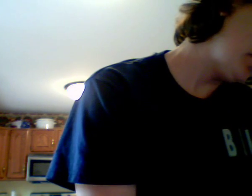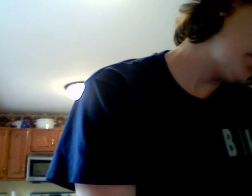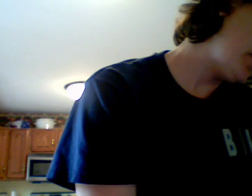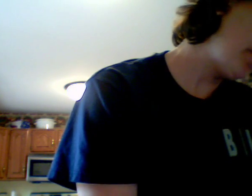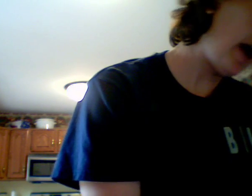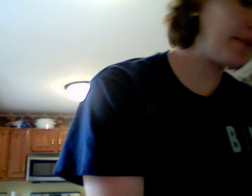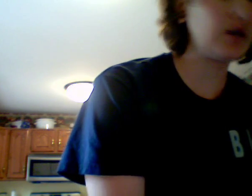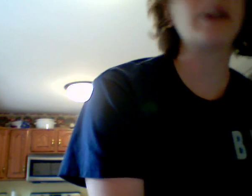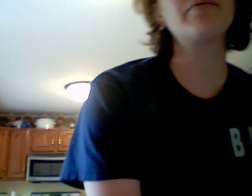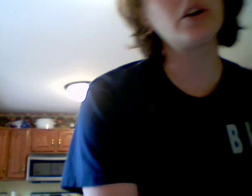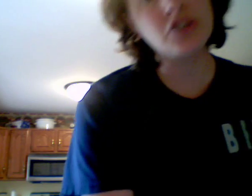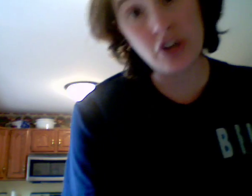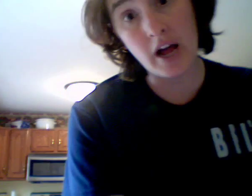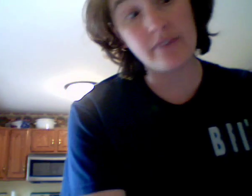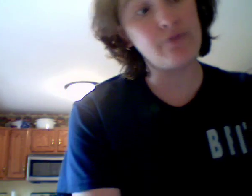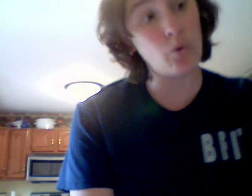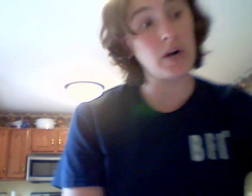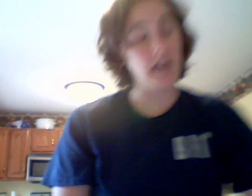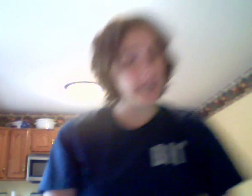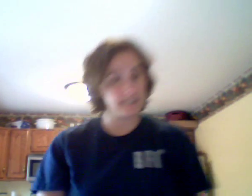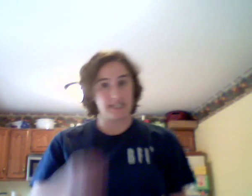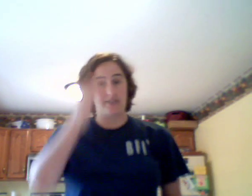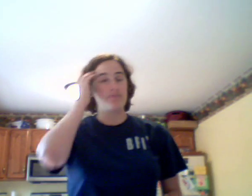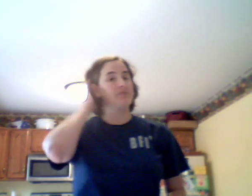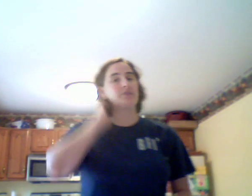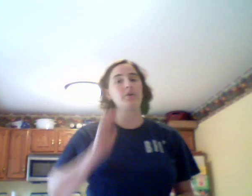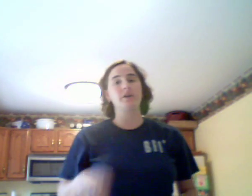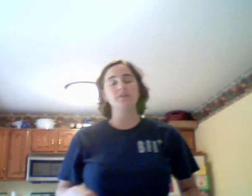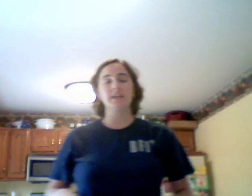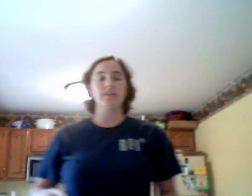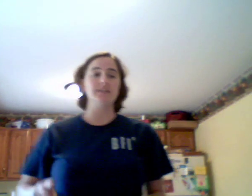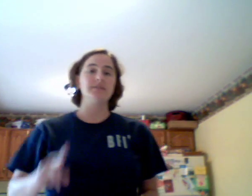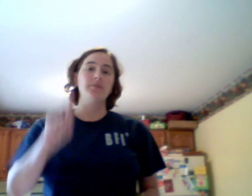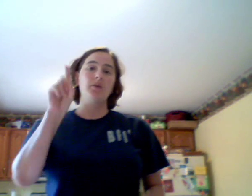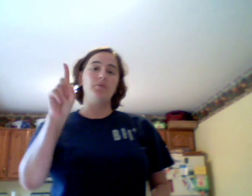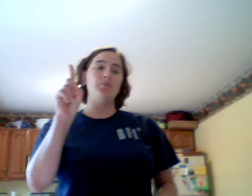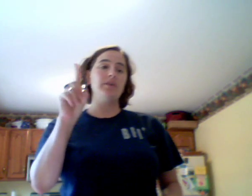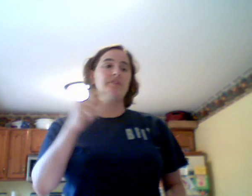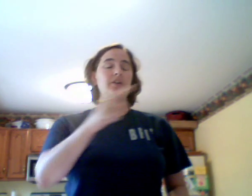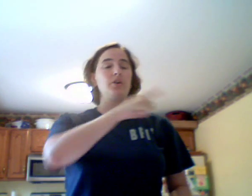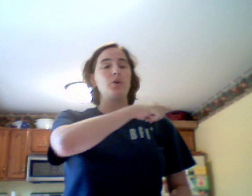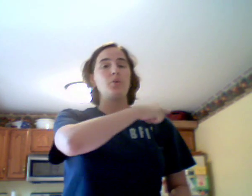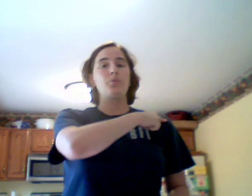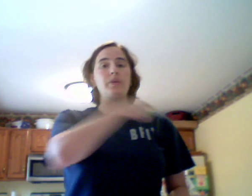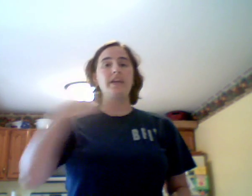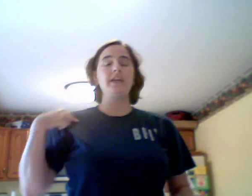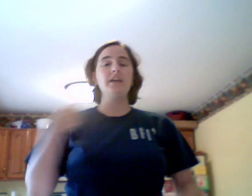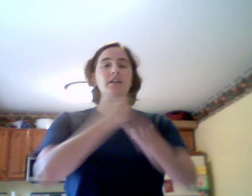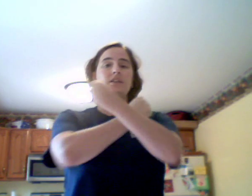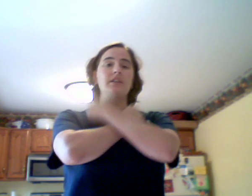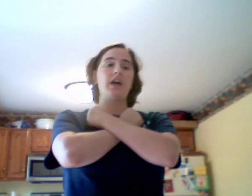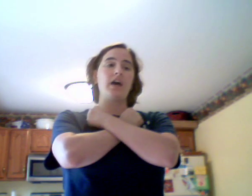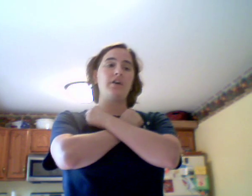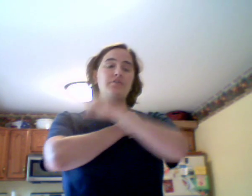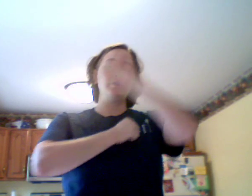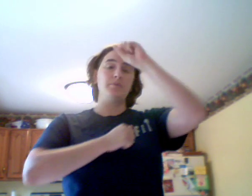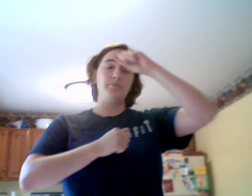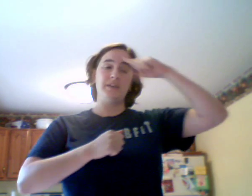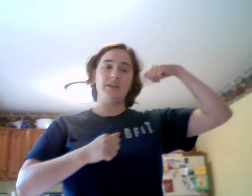I'm sorry, 1 John 4.19. So, it goes like this, with one finger. We love because